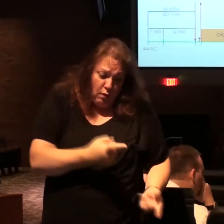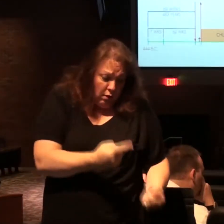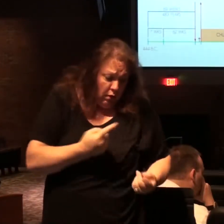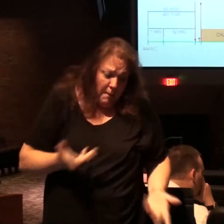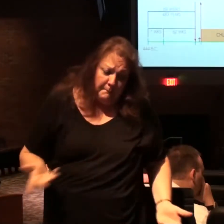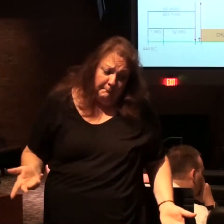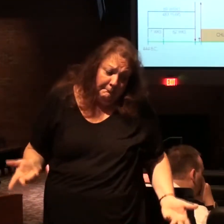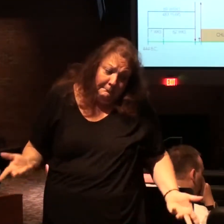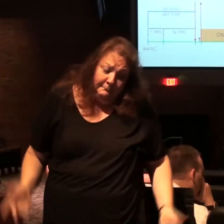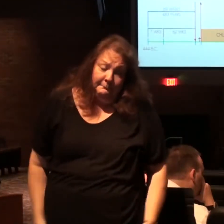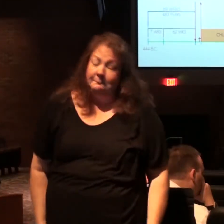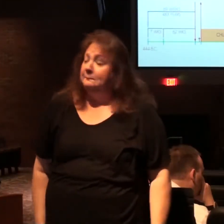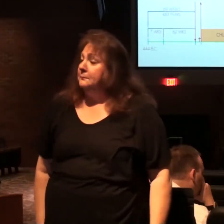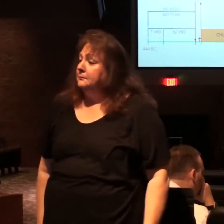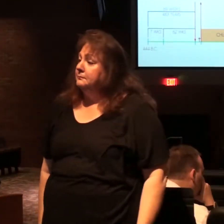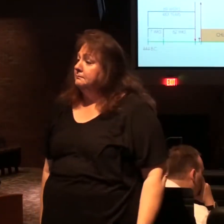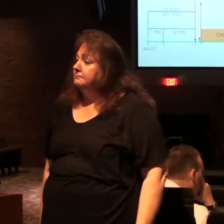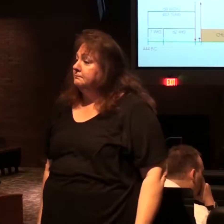to come